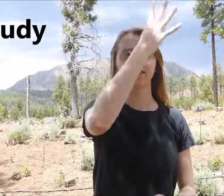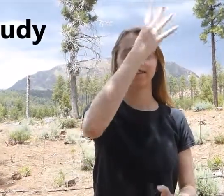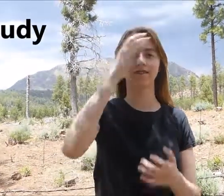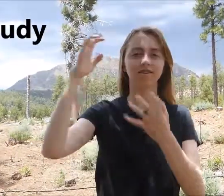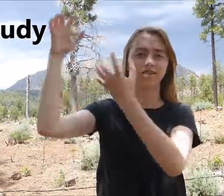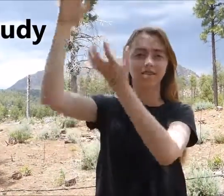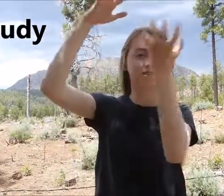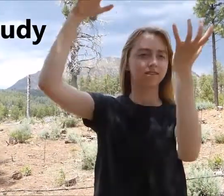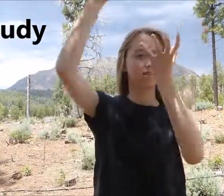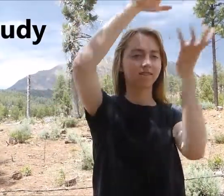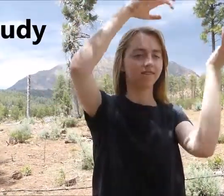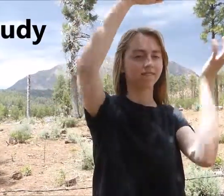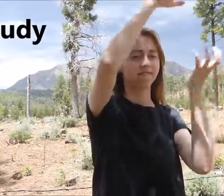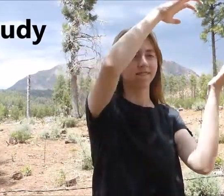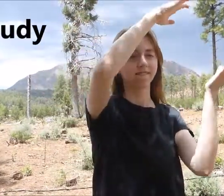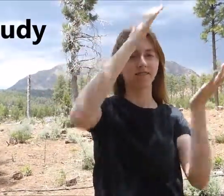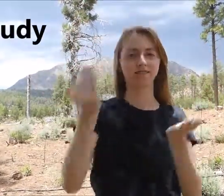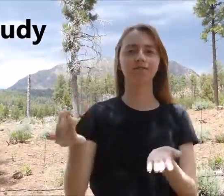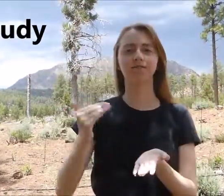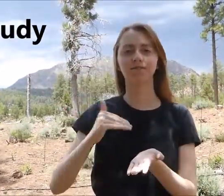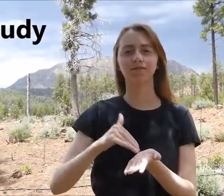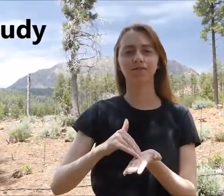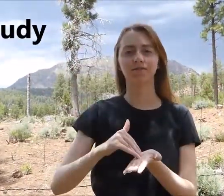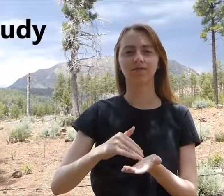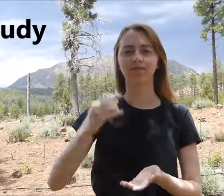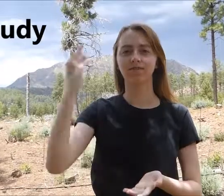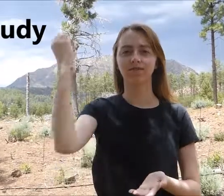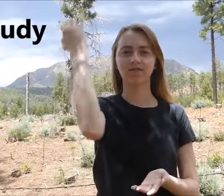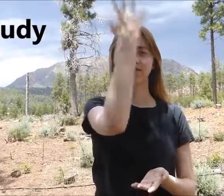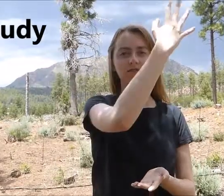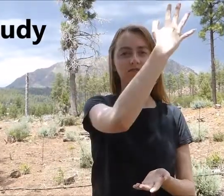Cloudy, again, cloudy.